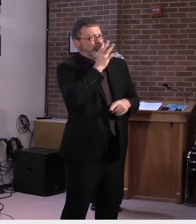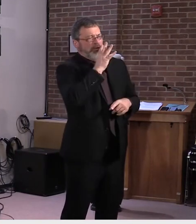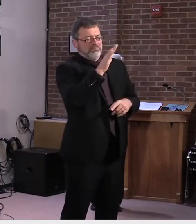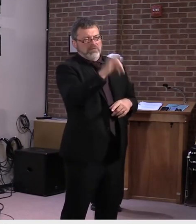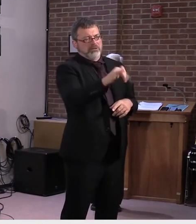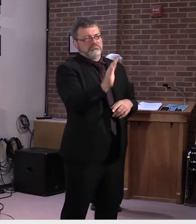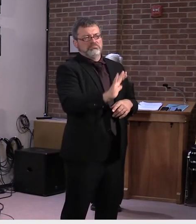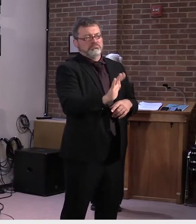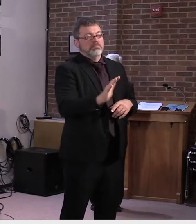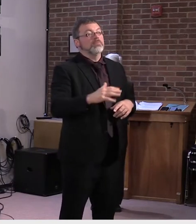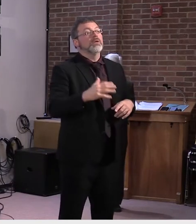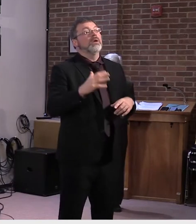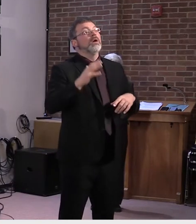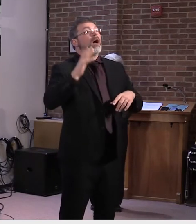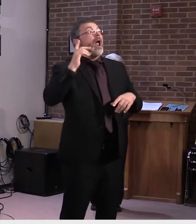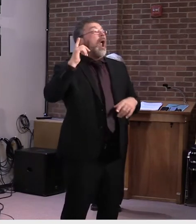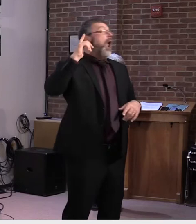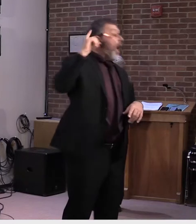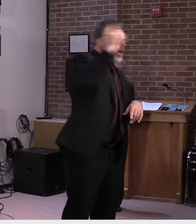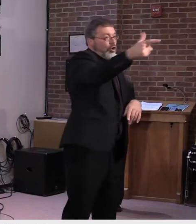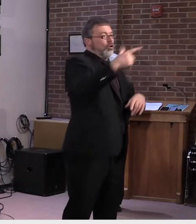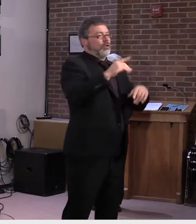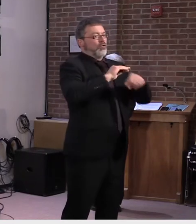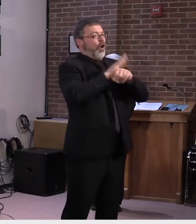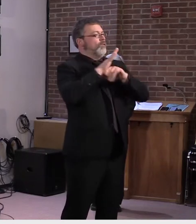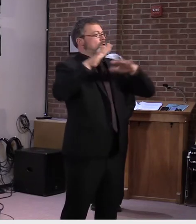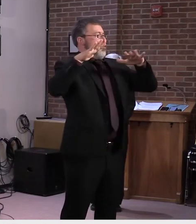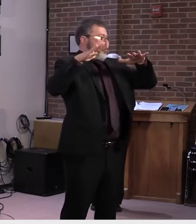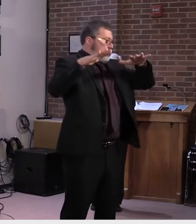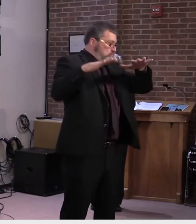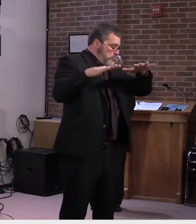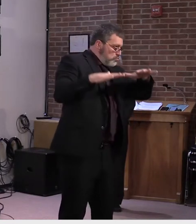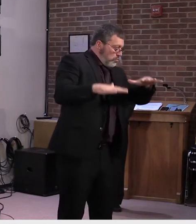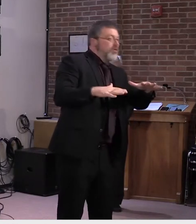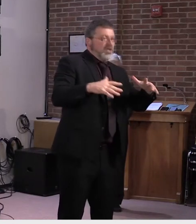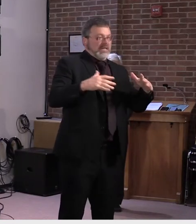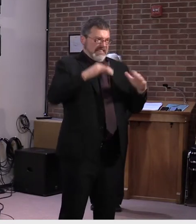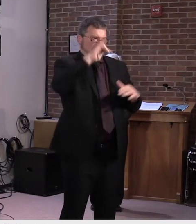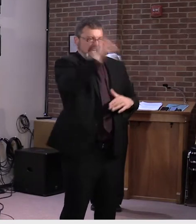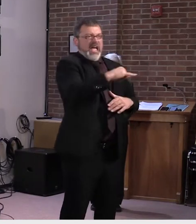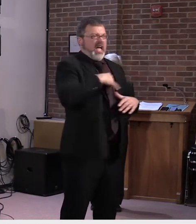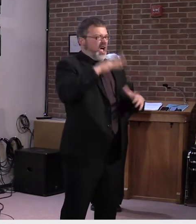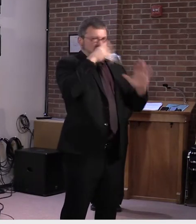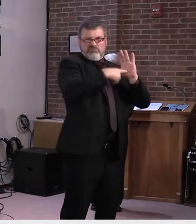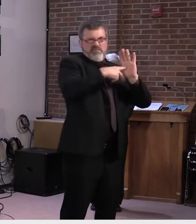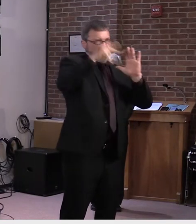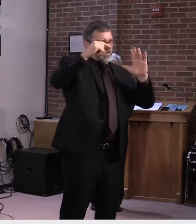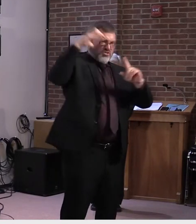Okay. Thanks very much. Libby Farrow, local 22, local 44.